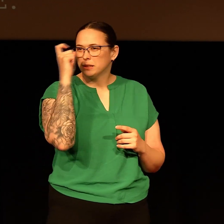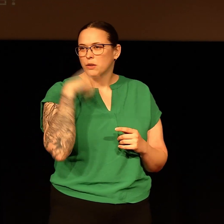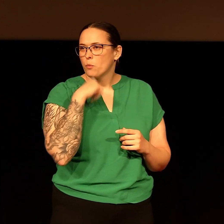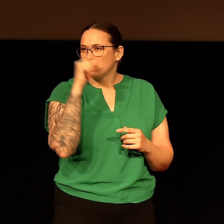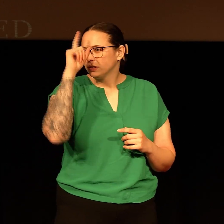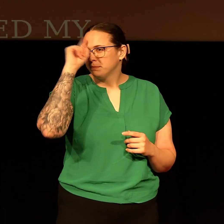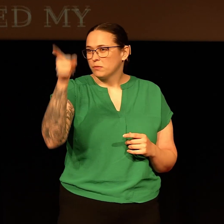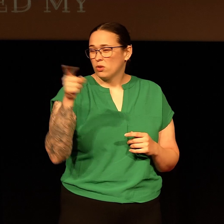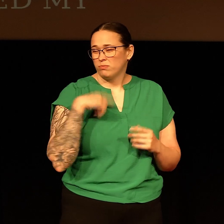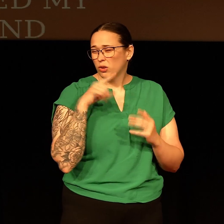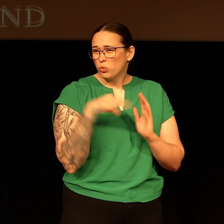was not smart enough.